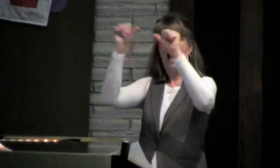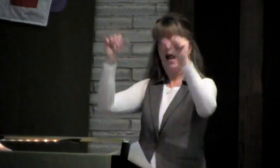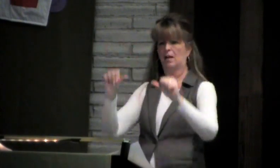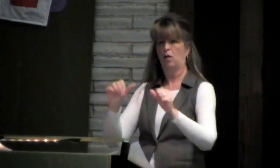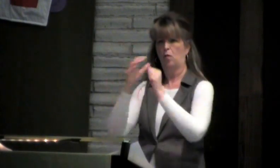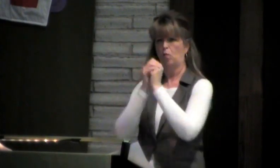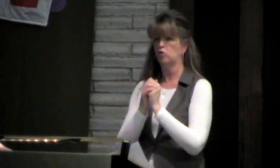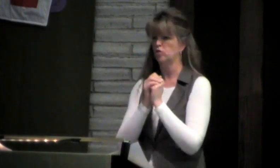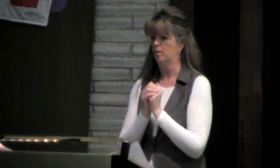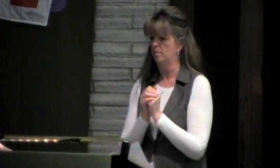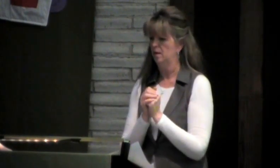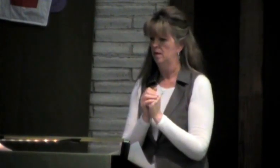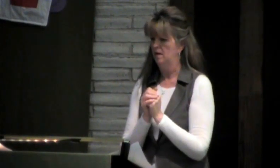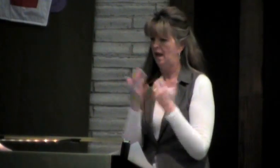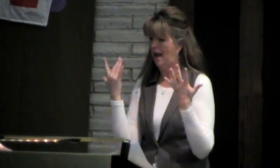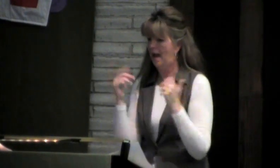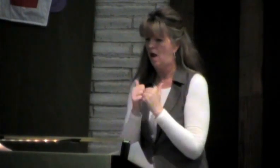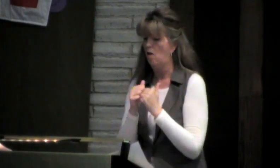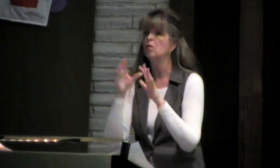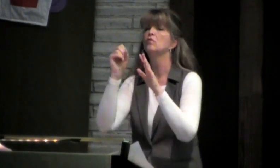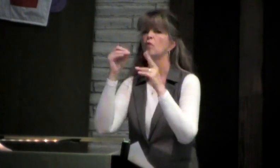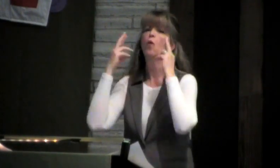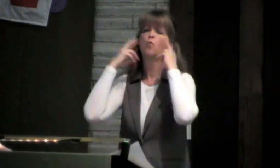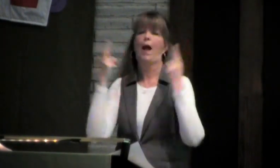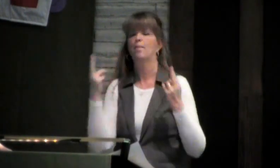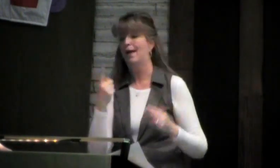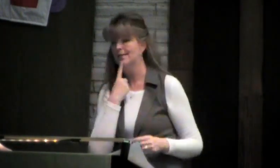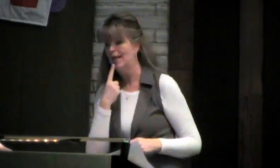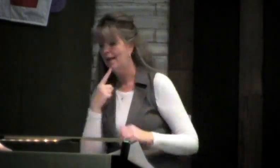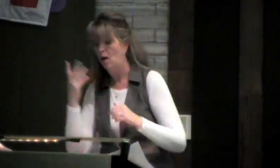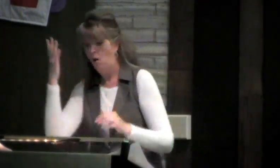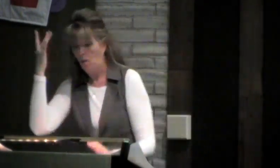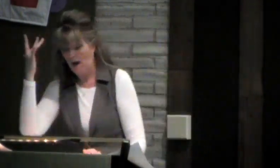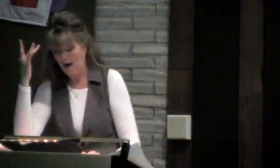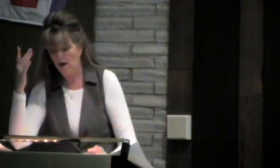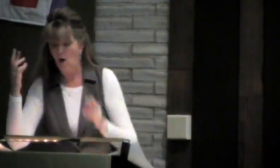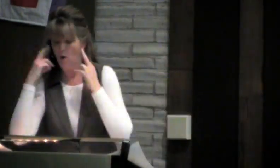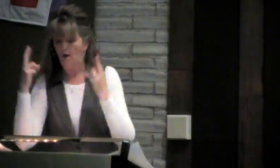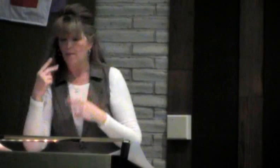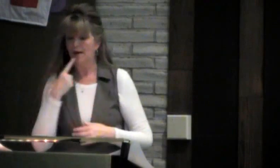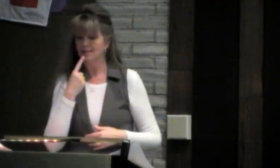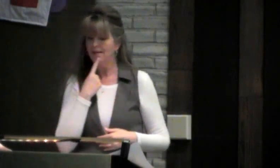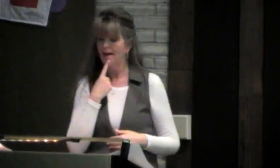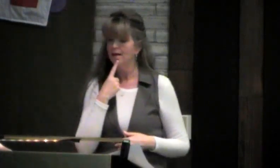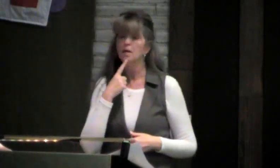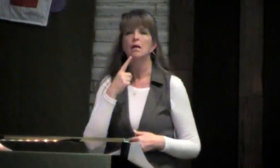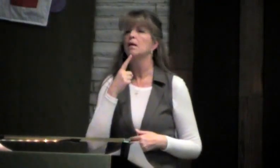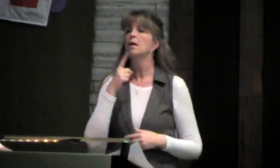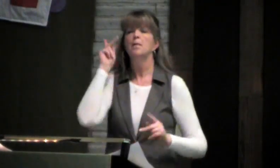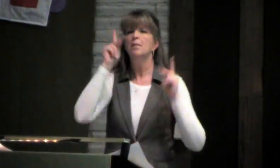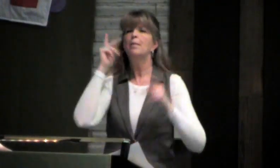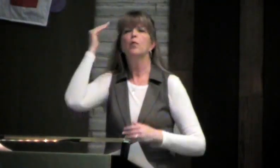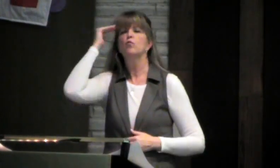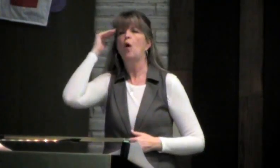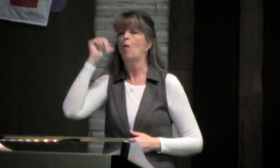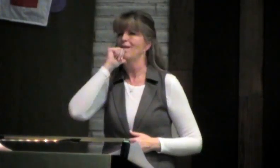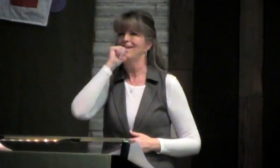to construct idols or worship idols. So the rabbis said the